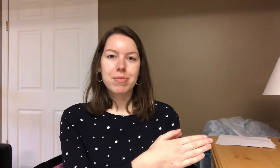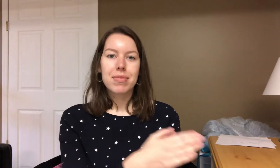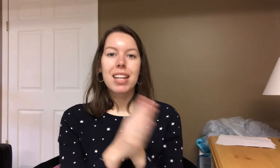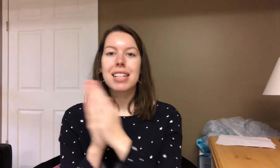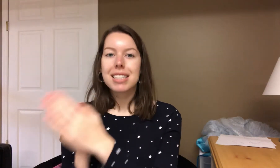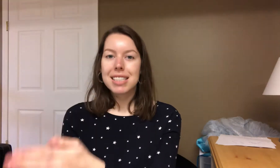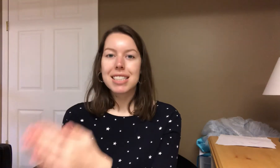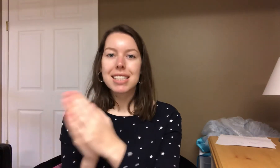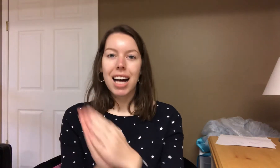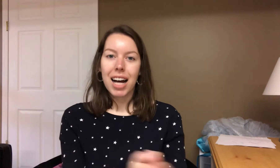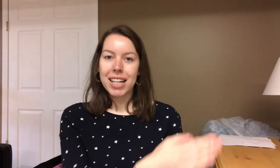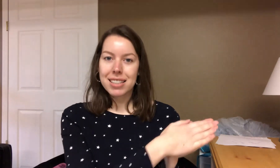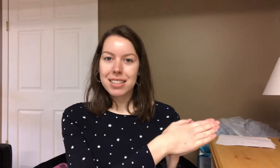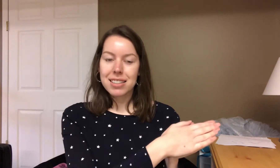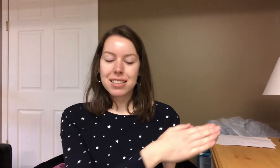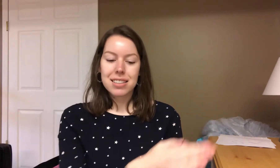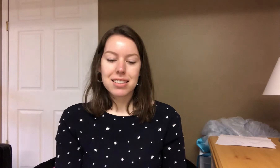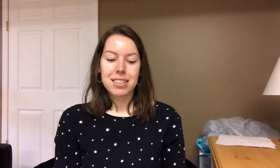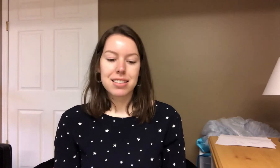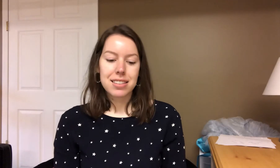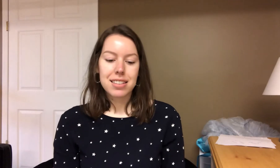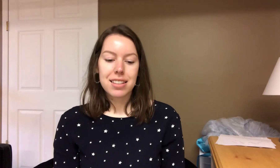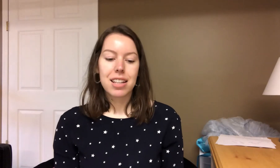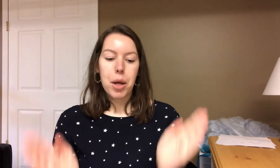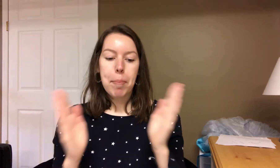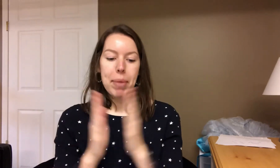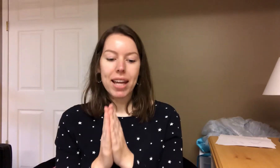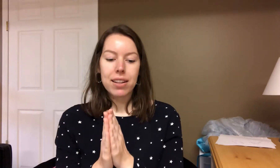Sight. Pill.